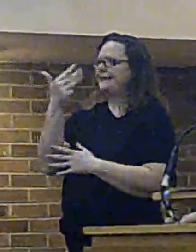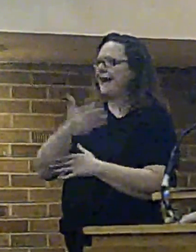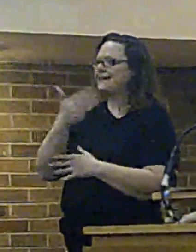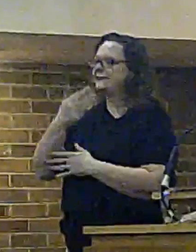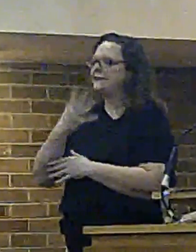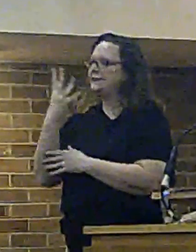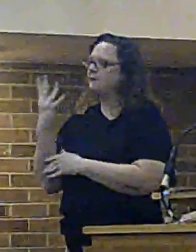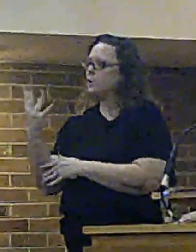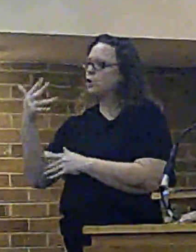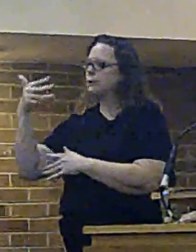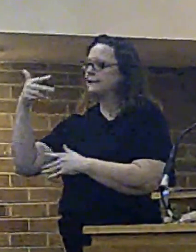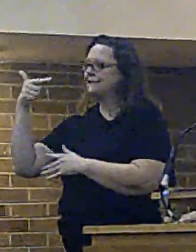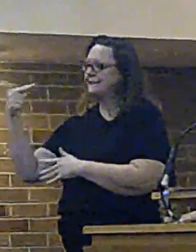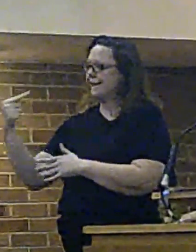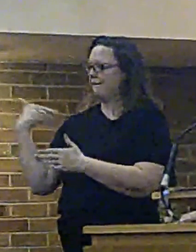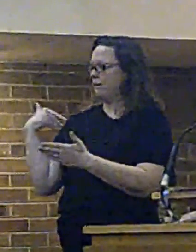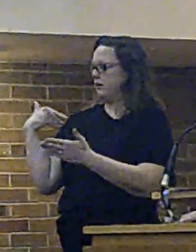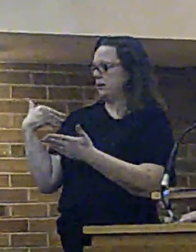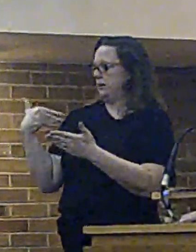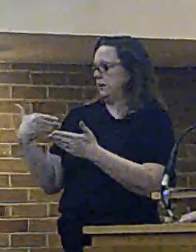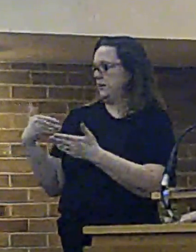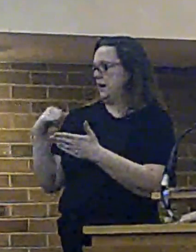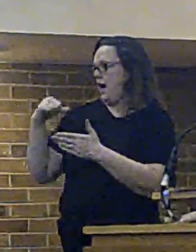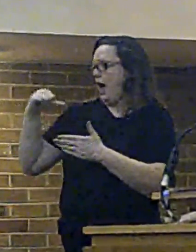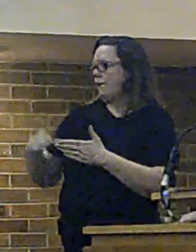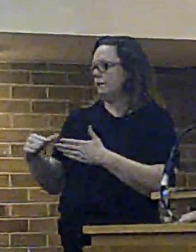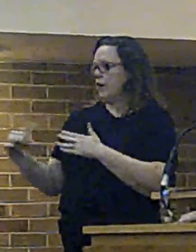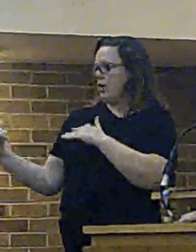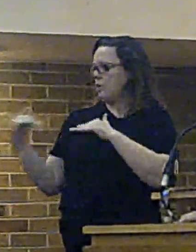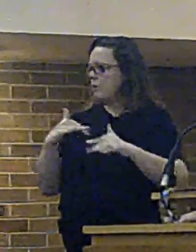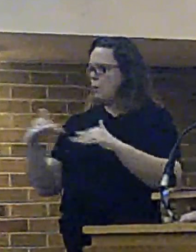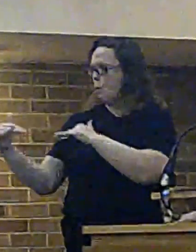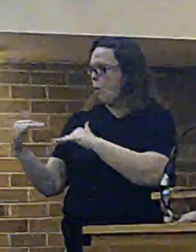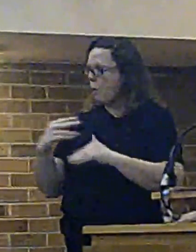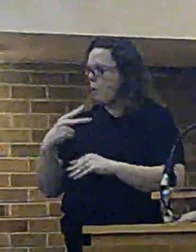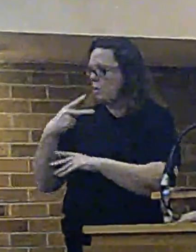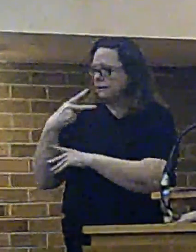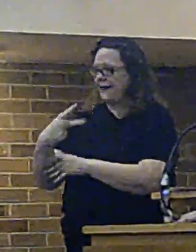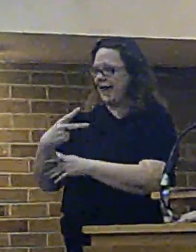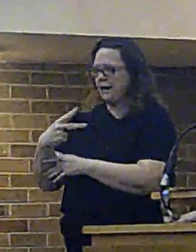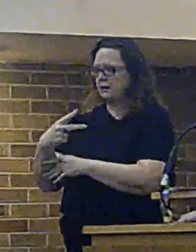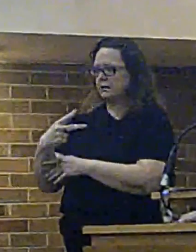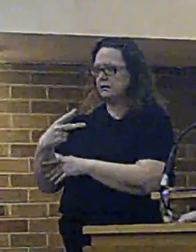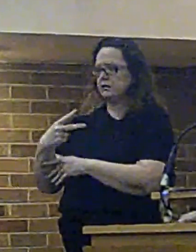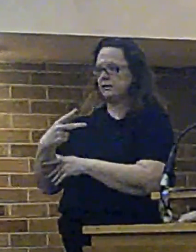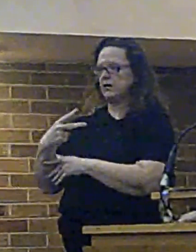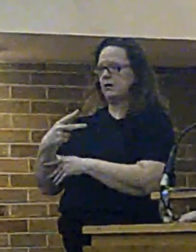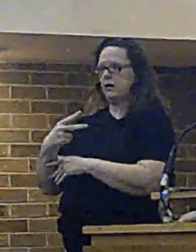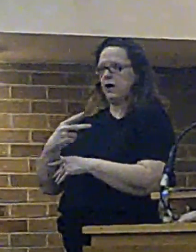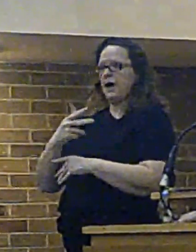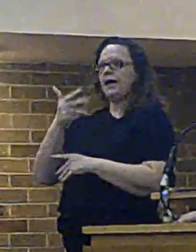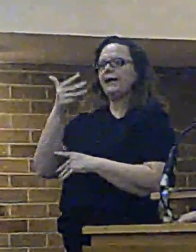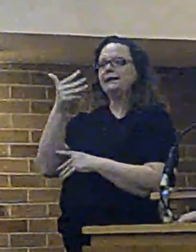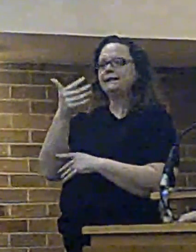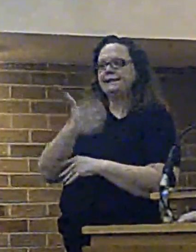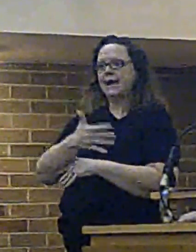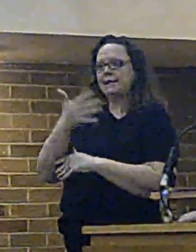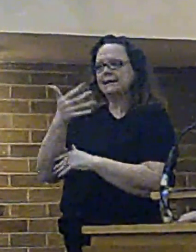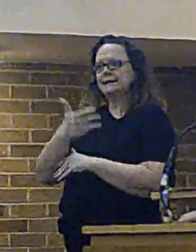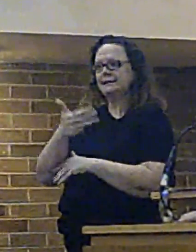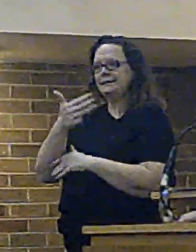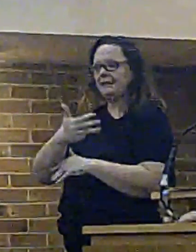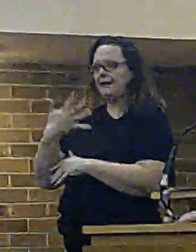was enacted immediately after the Second World War. In the early 1950s, the Riverdale Commission